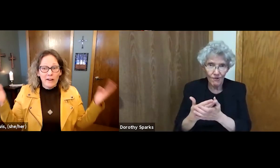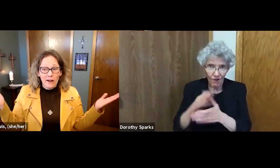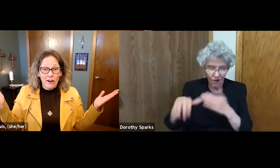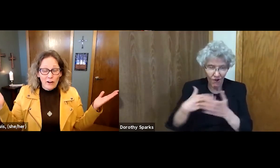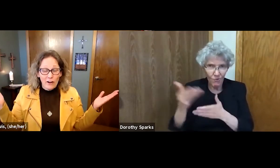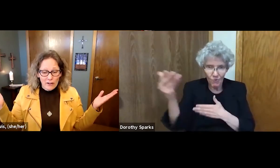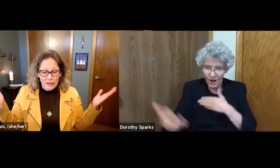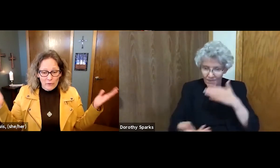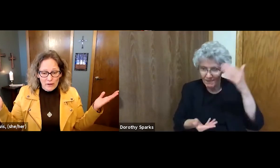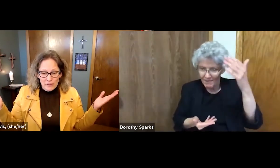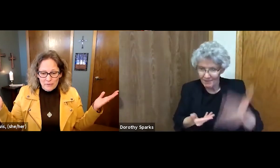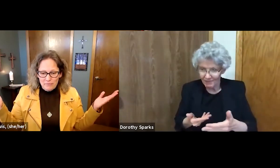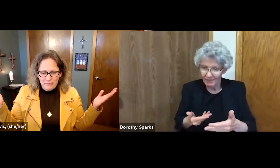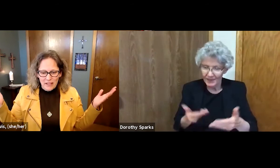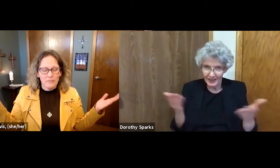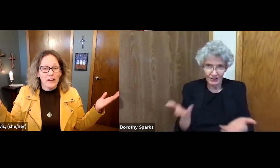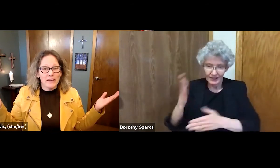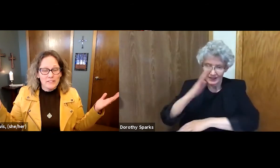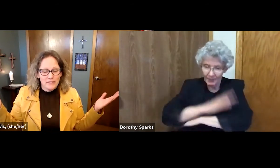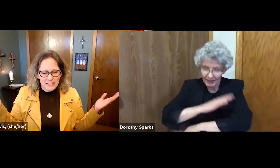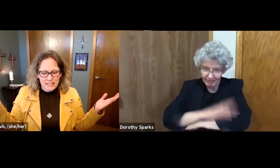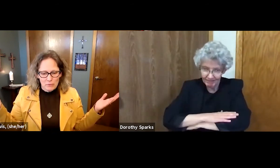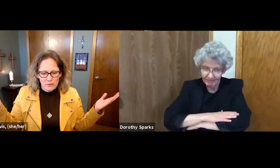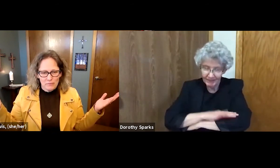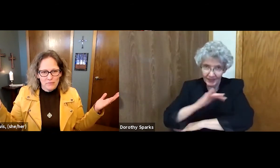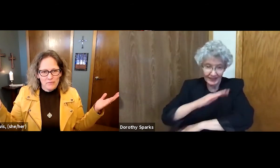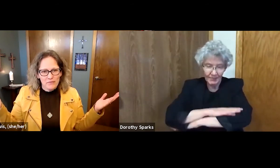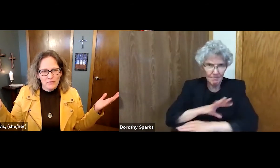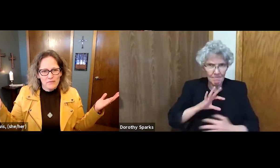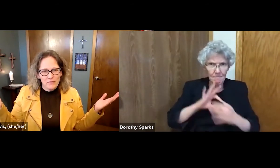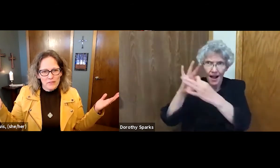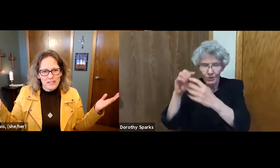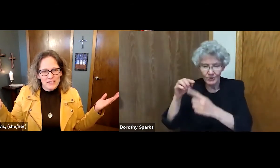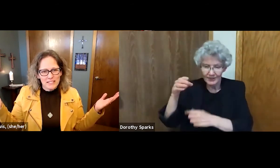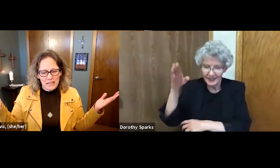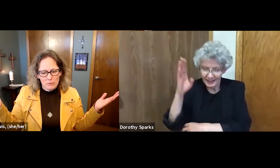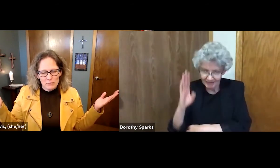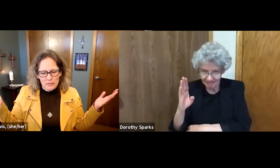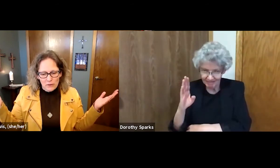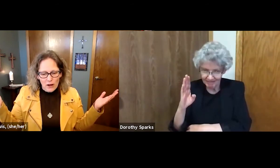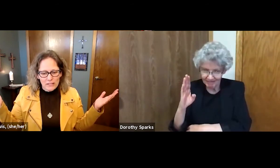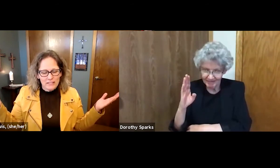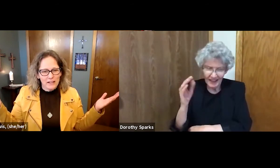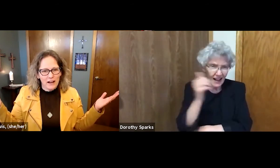all are welcome and invited to this table this table belongs to god